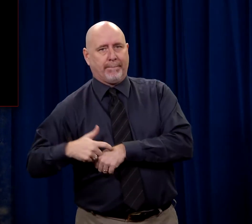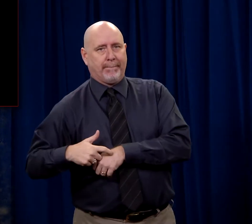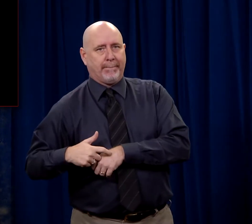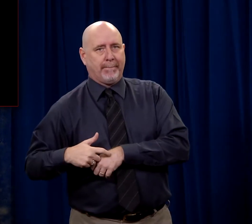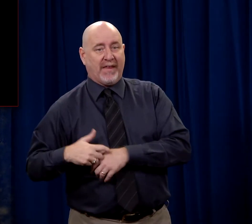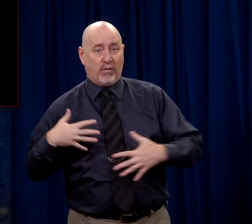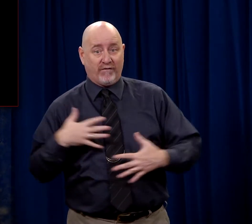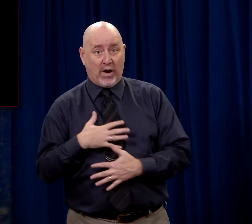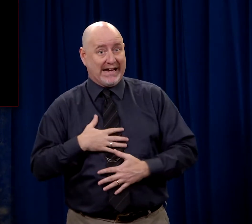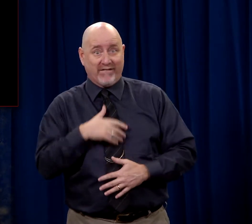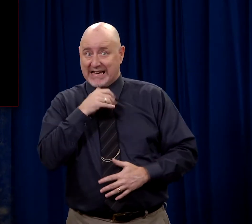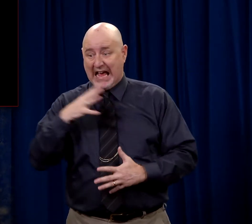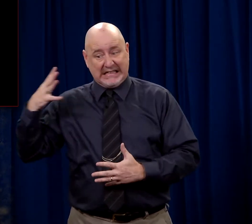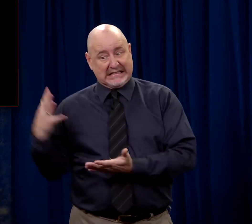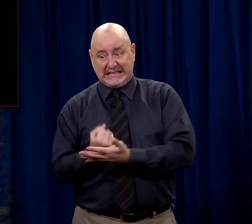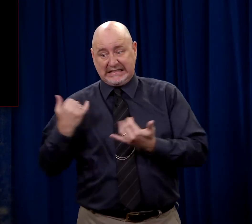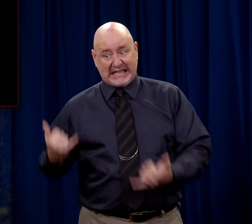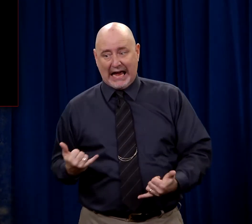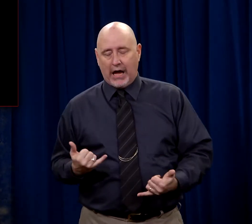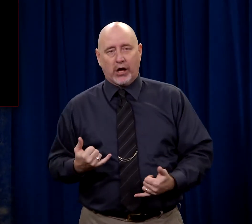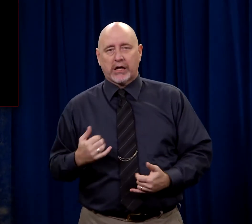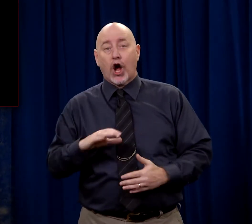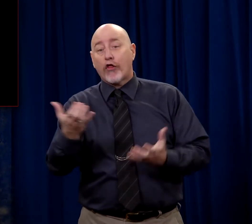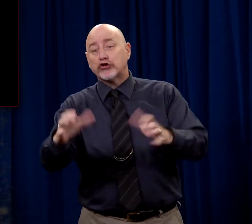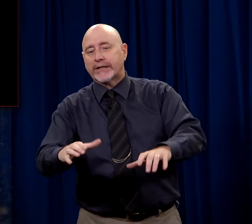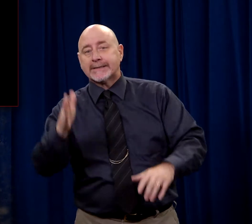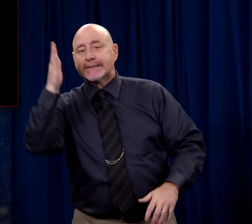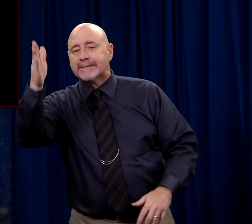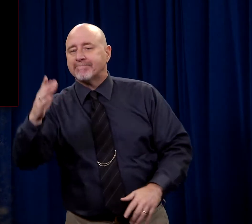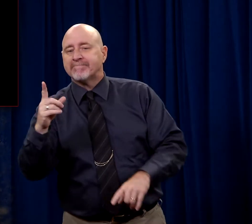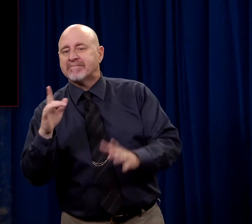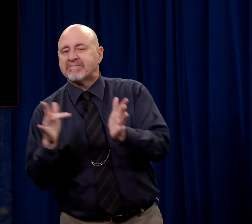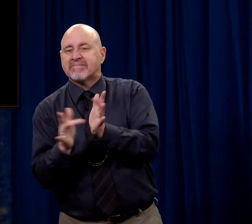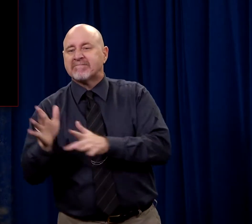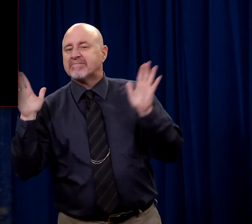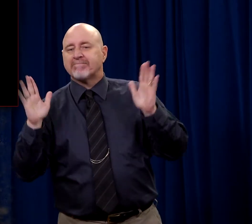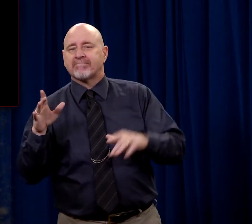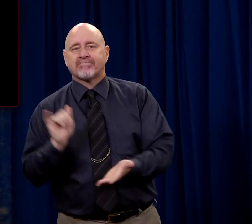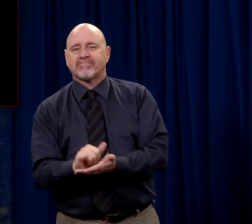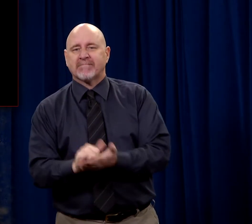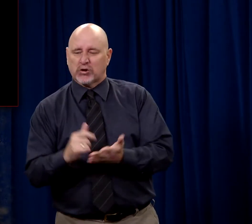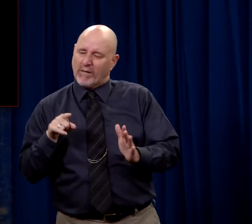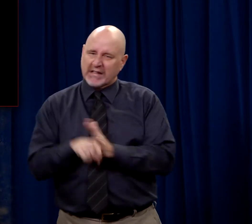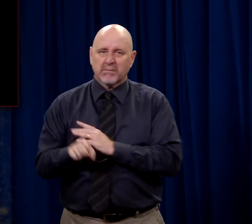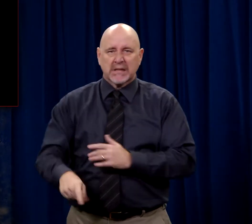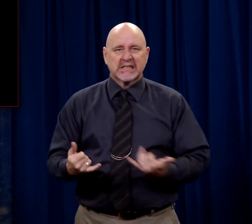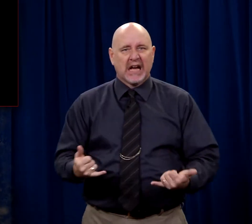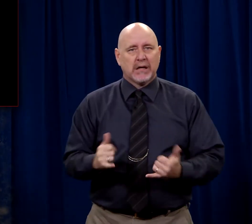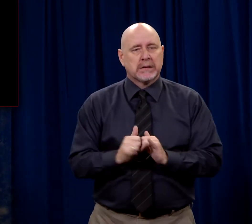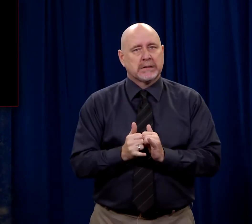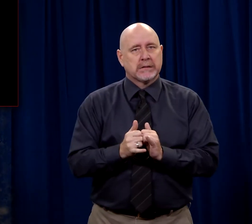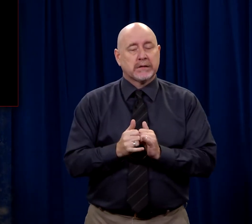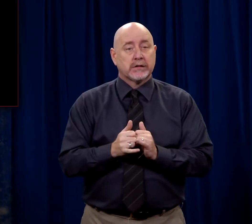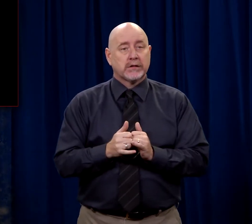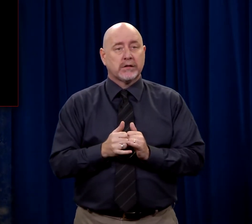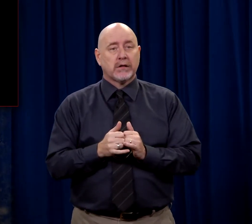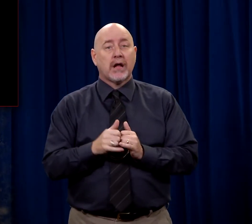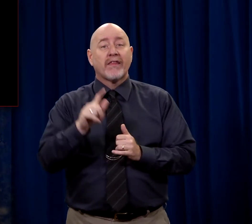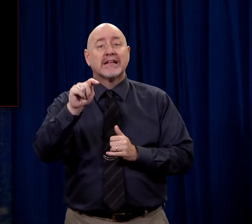window of opportunity. They were afraid that if they didn't do it now, they would not get another chance to crucify Jesus. They've got to kill Him somehow. The